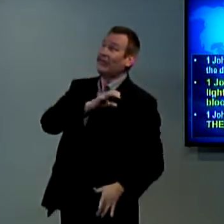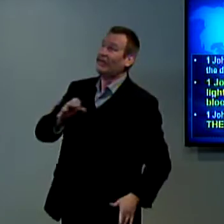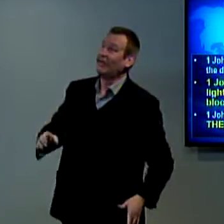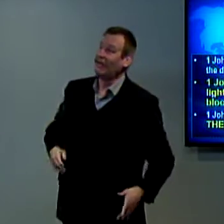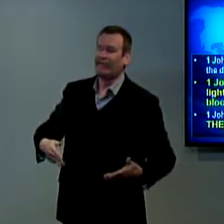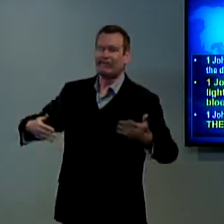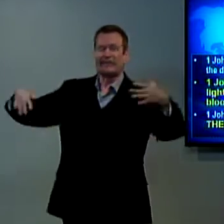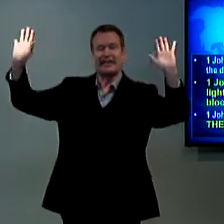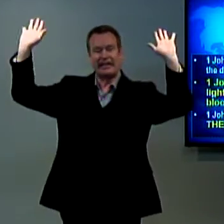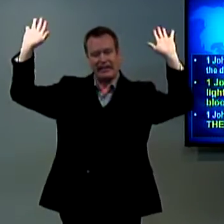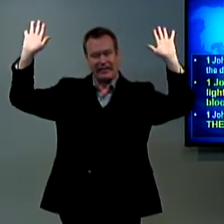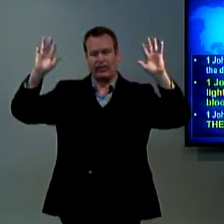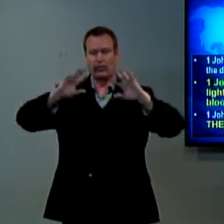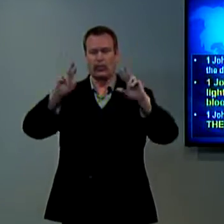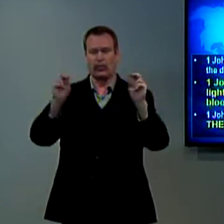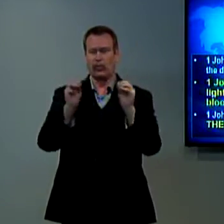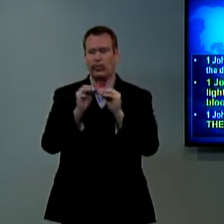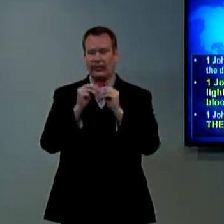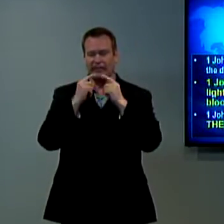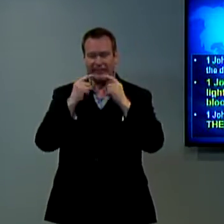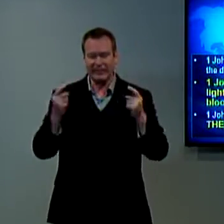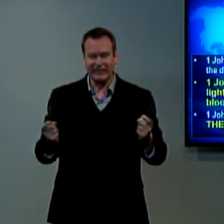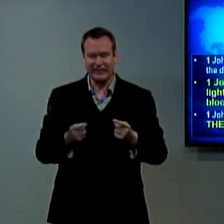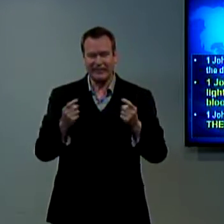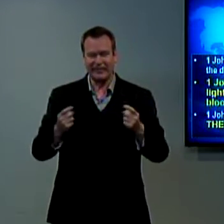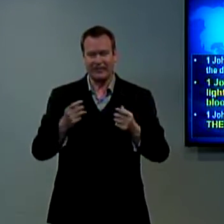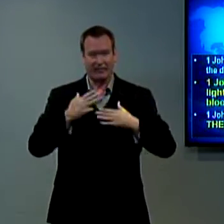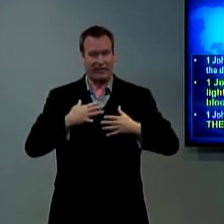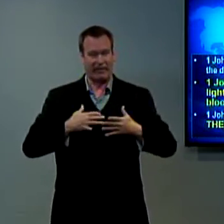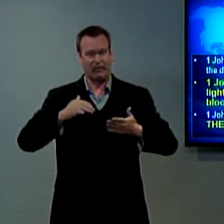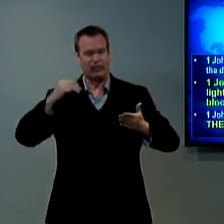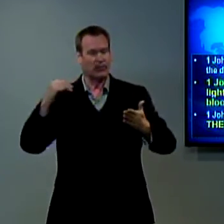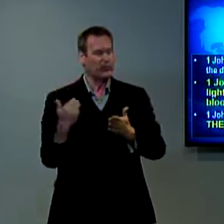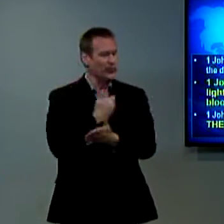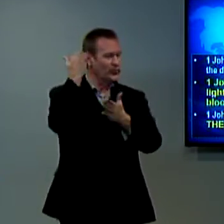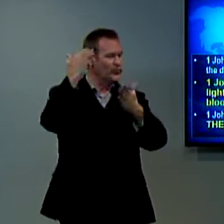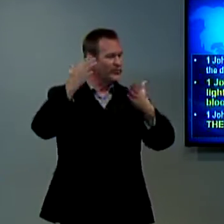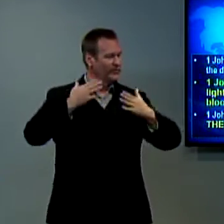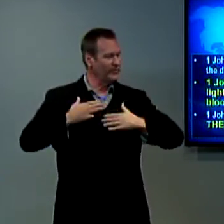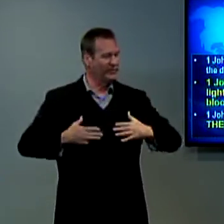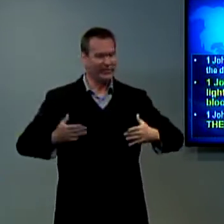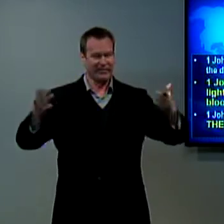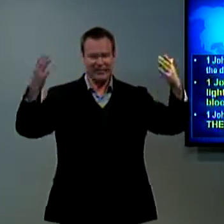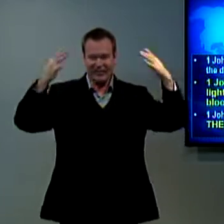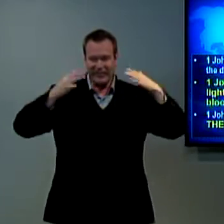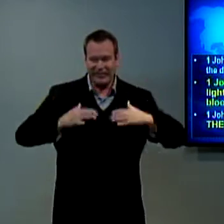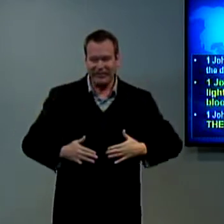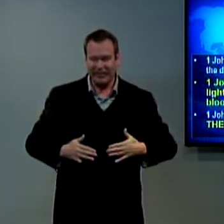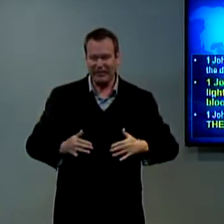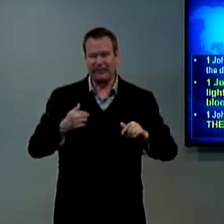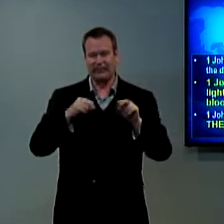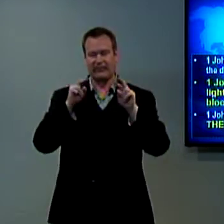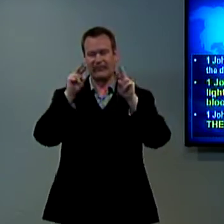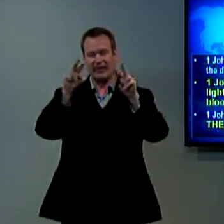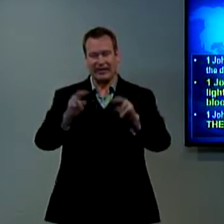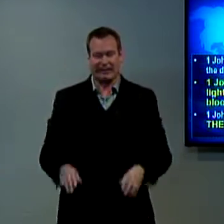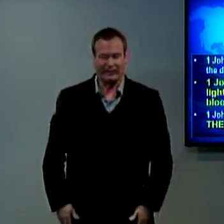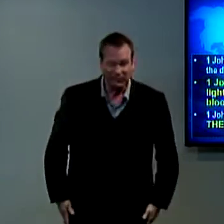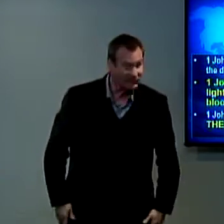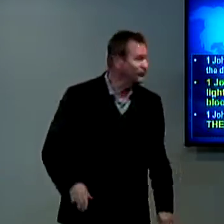struggle between the flesh and the spirit. But when we're in heaven, when Jesus Christ will have a new body, we won't have to worry about that anymore. We are definitely,